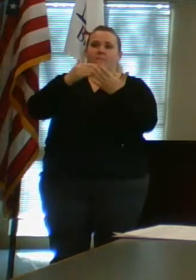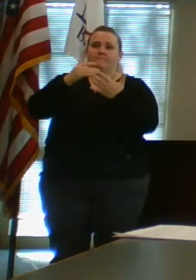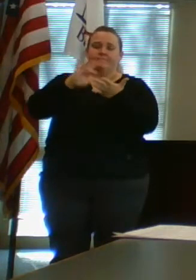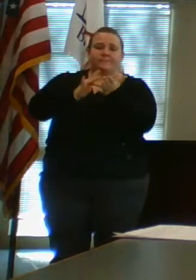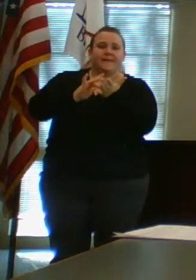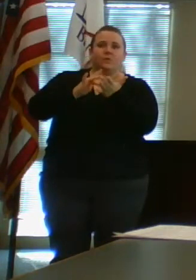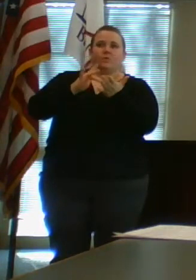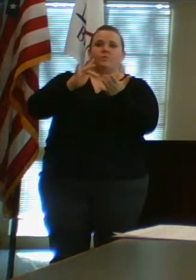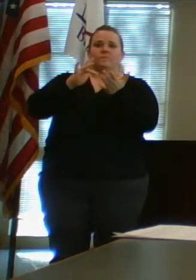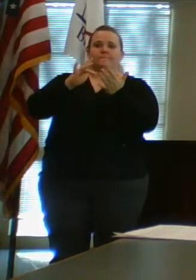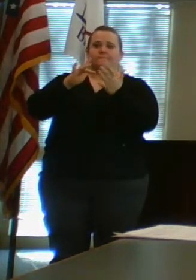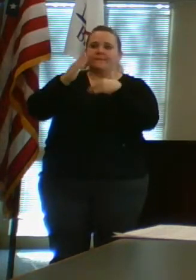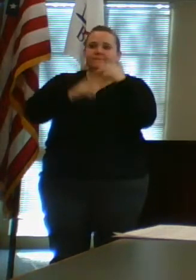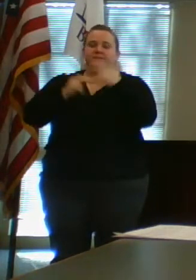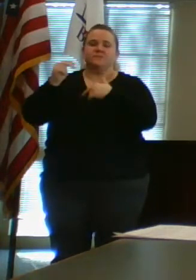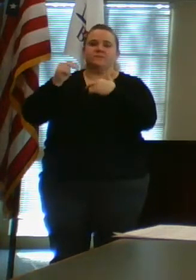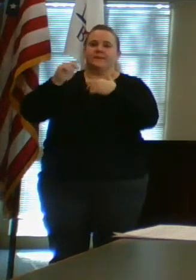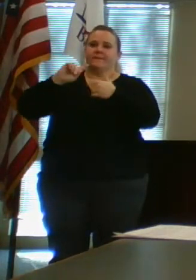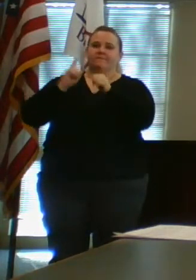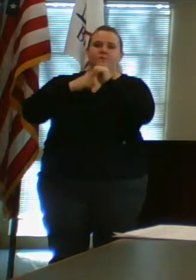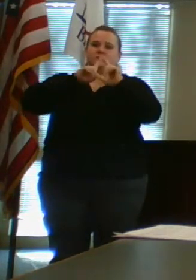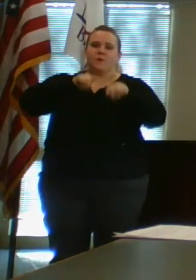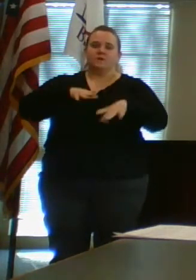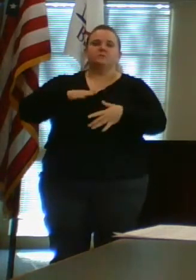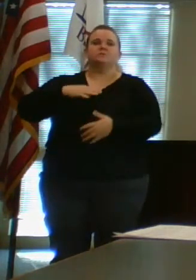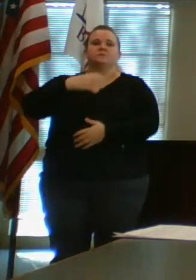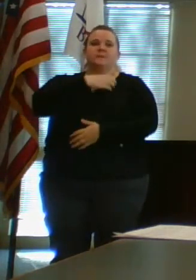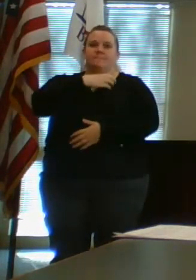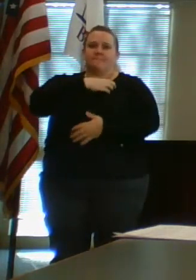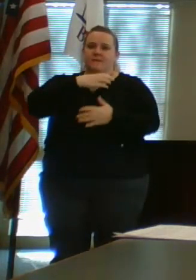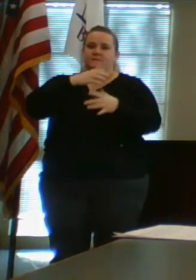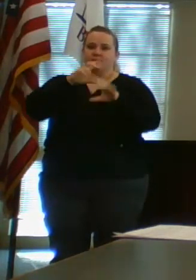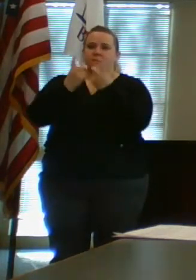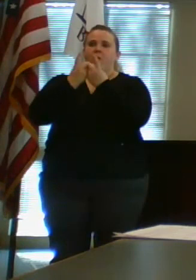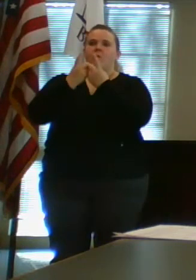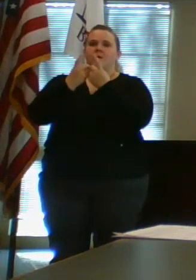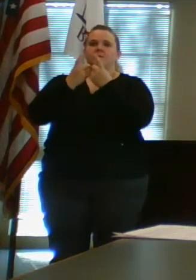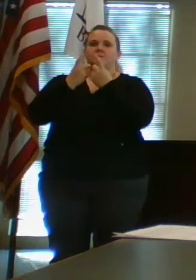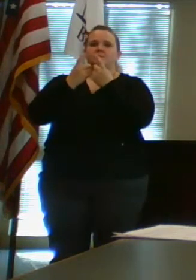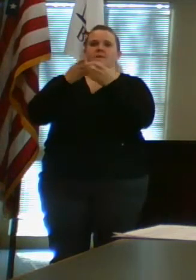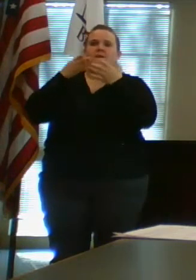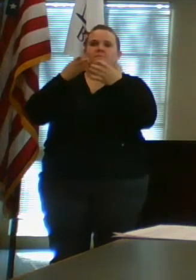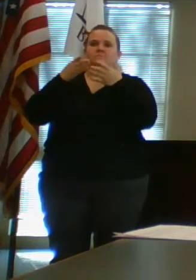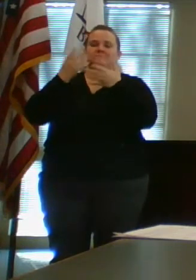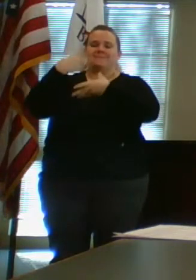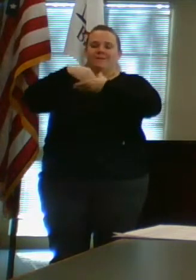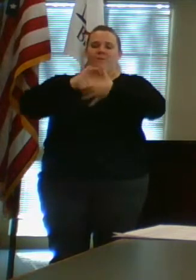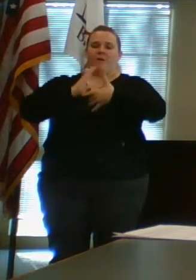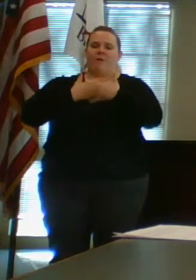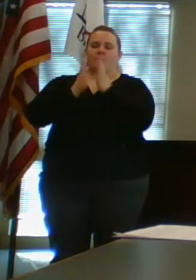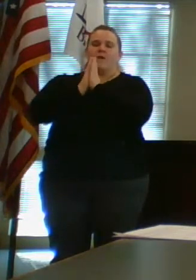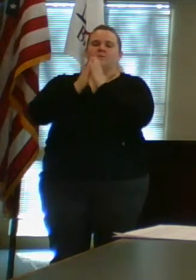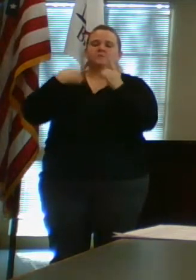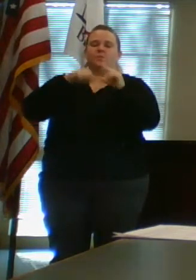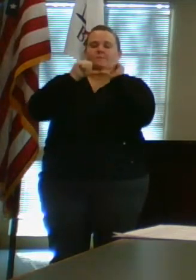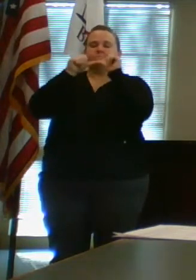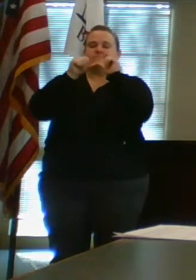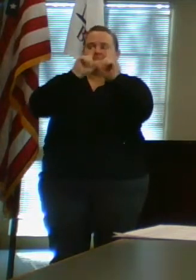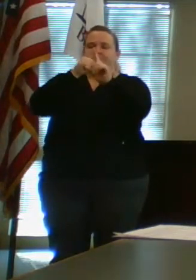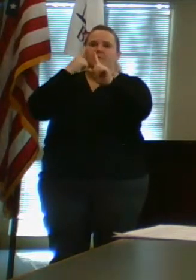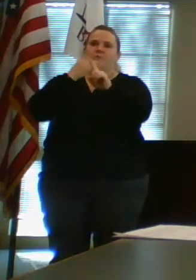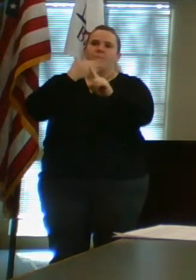first responders, our police departments, and our prayers as we continue to strive for a better future. Amen. Amen.